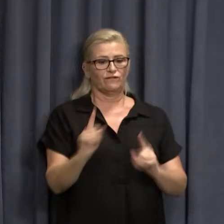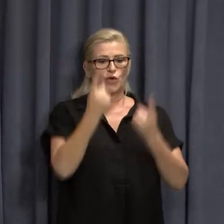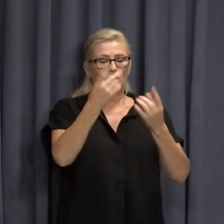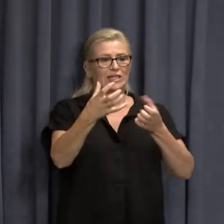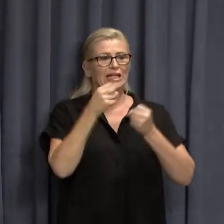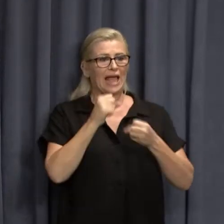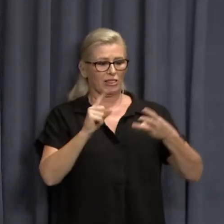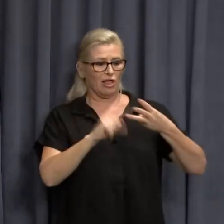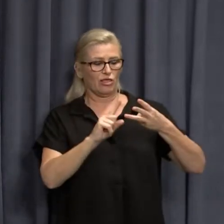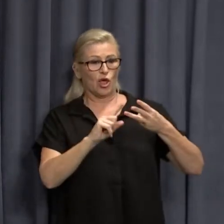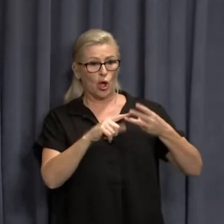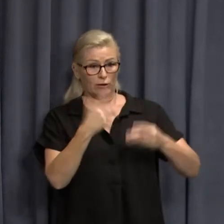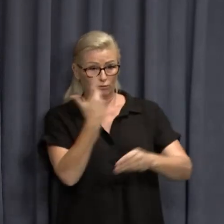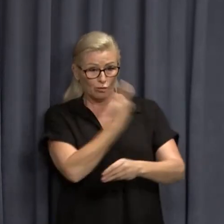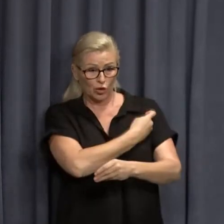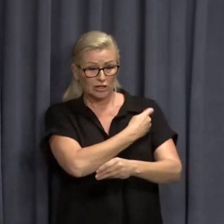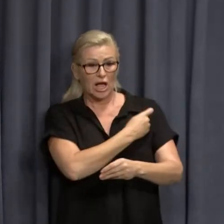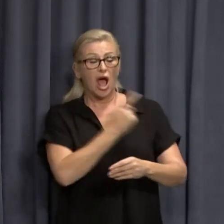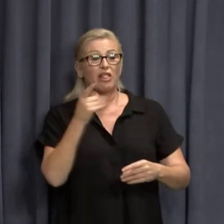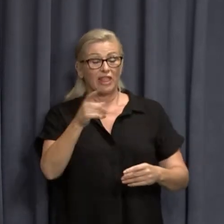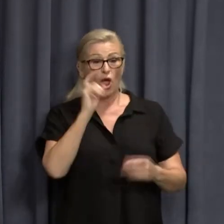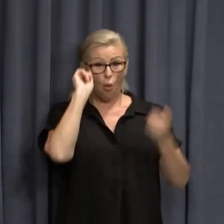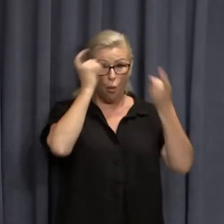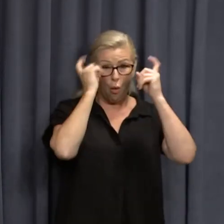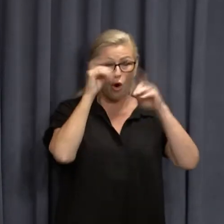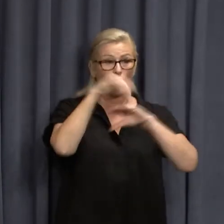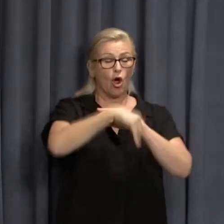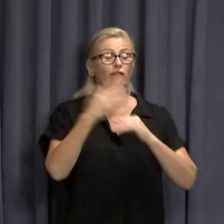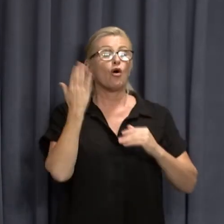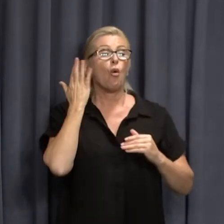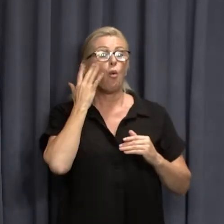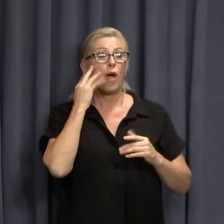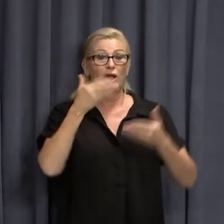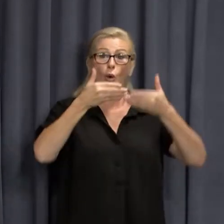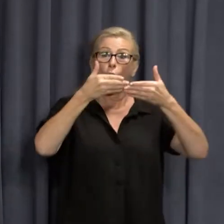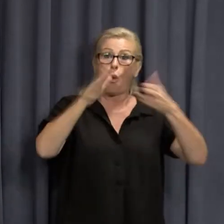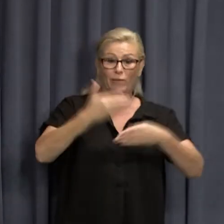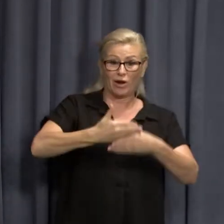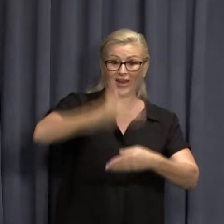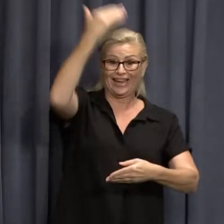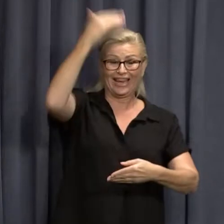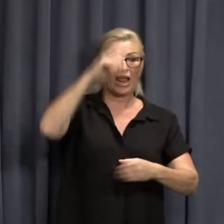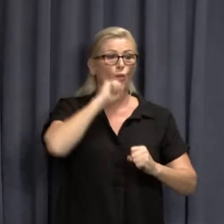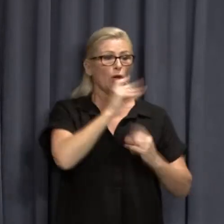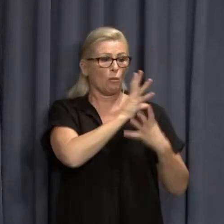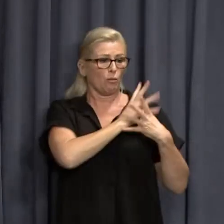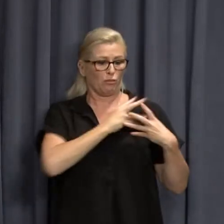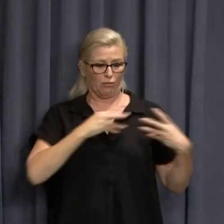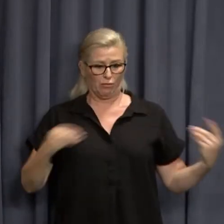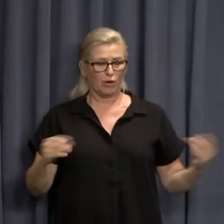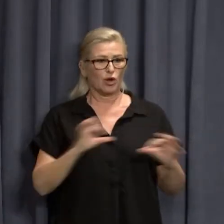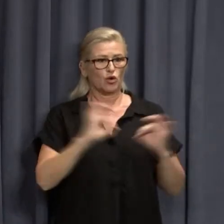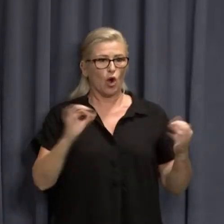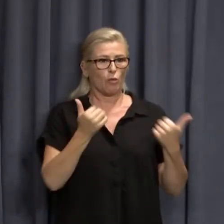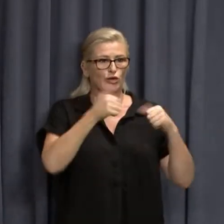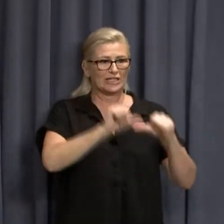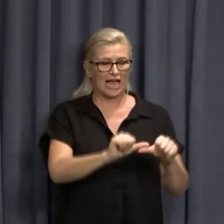of them are worried that by the time we do open up, that the effectiveness of it would have waned off. So will they be put at least giving?